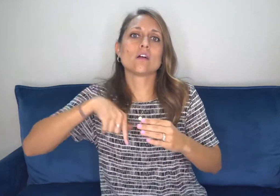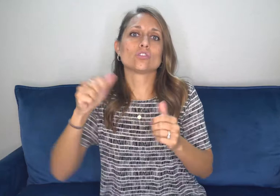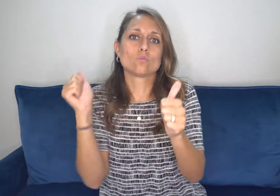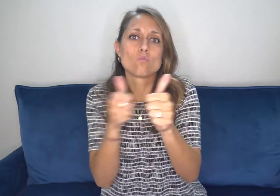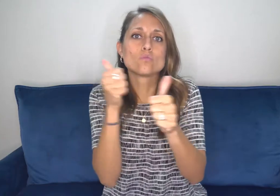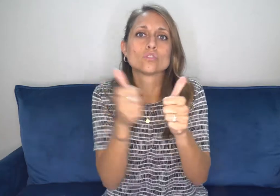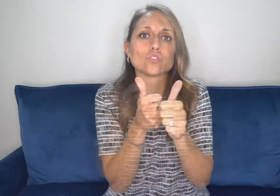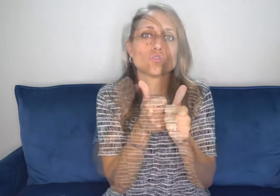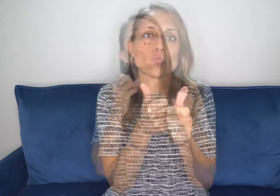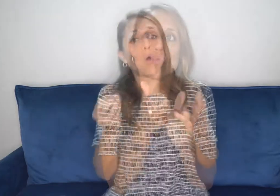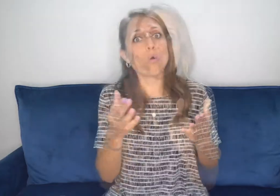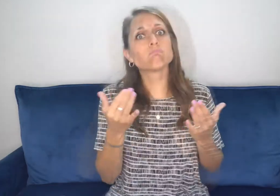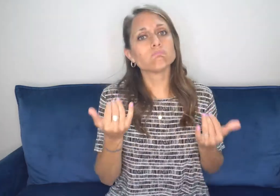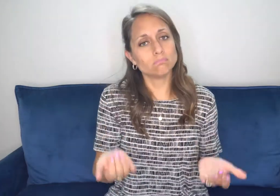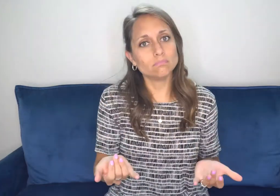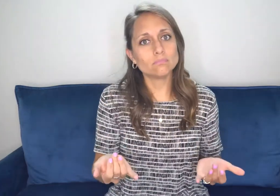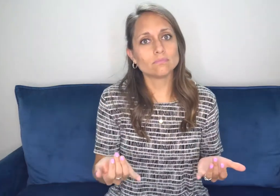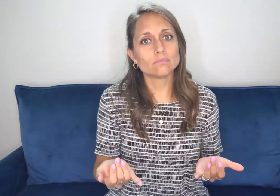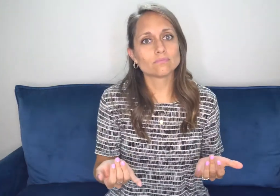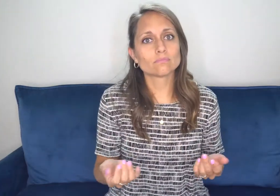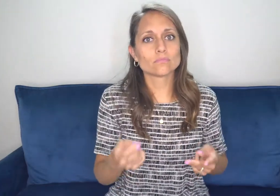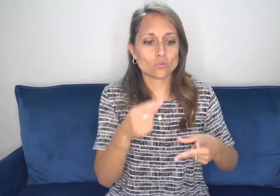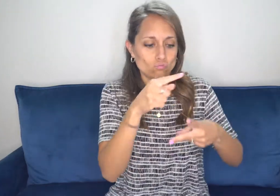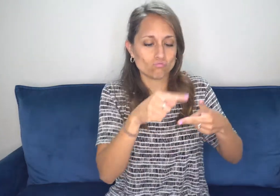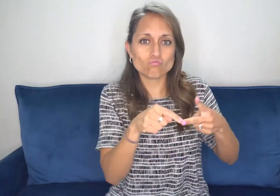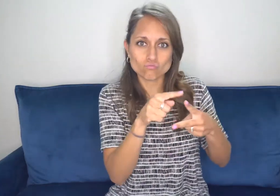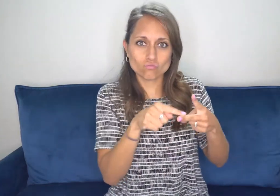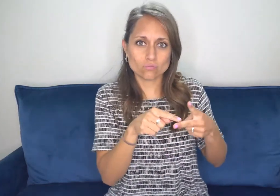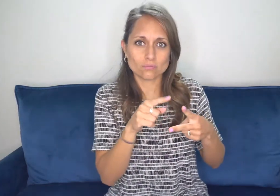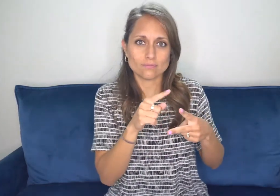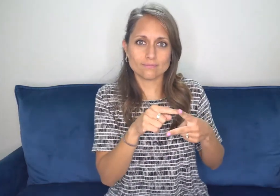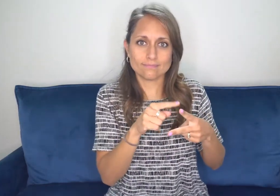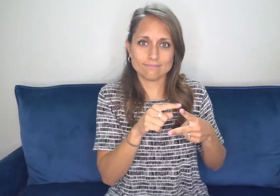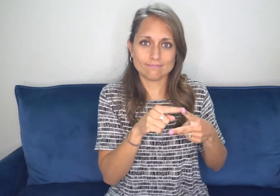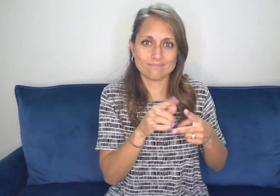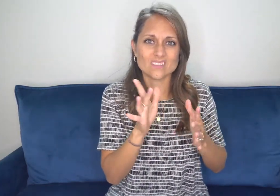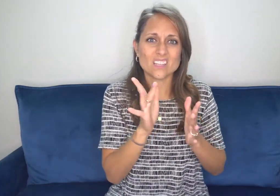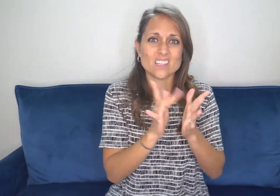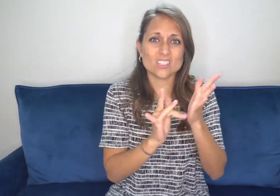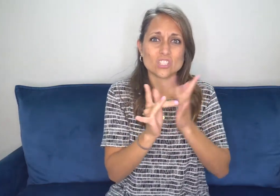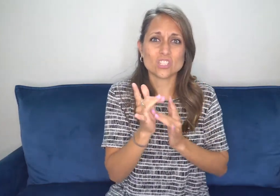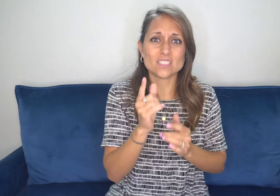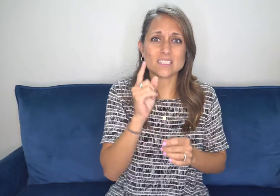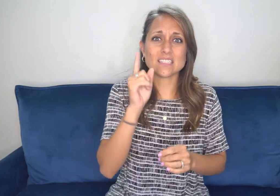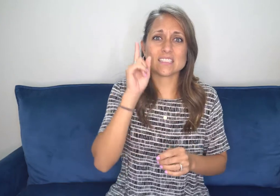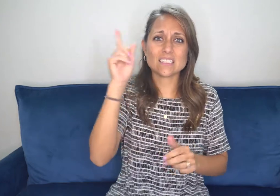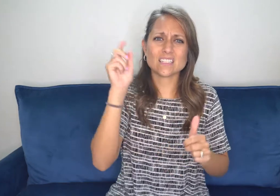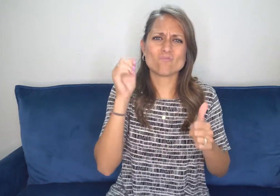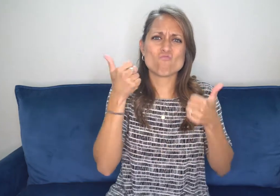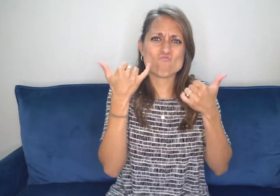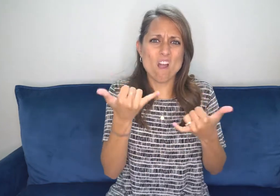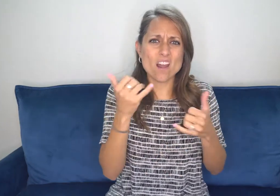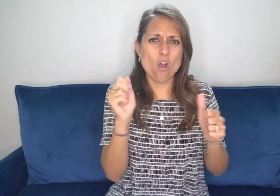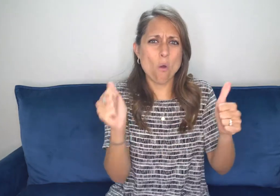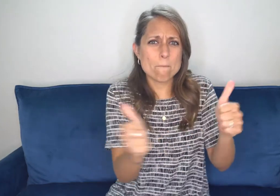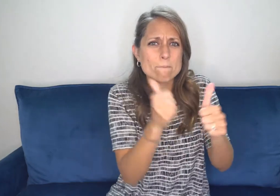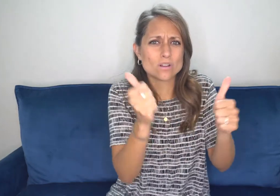things to us. So the first one being that Jesus is even right now pursuing lost